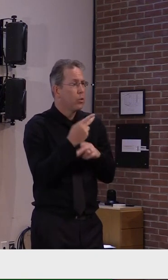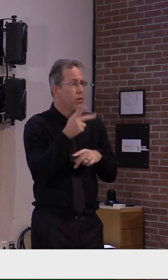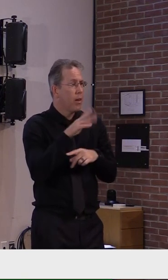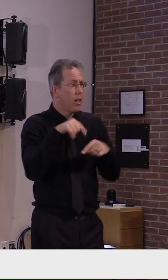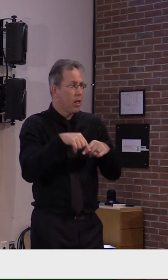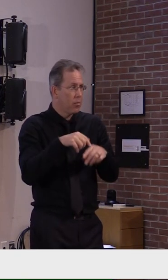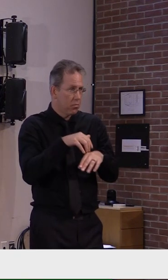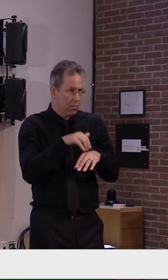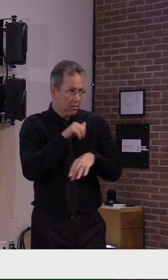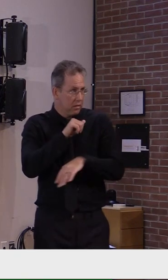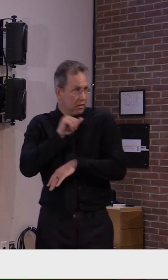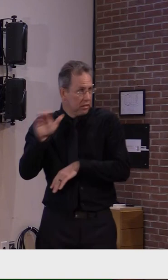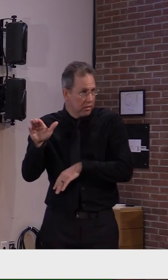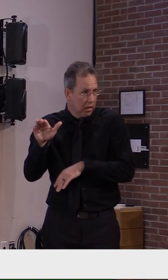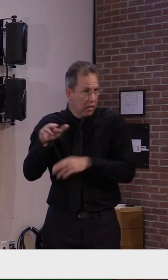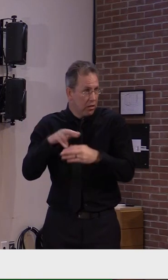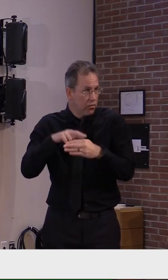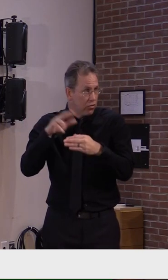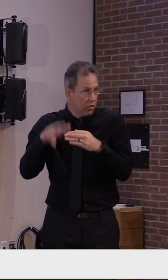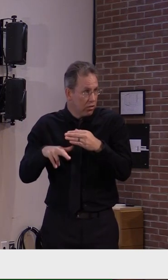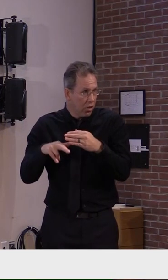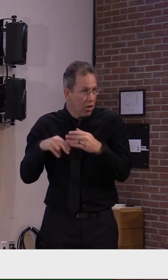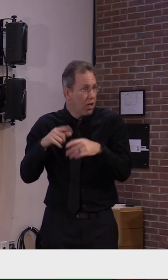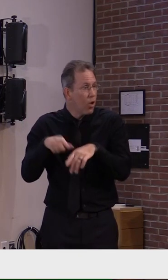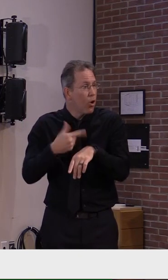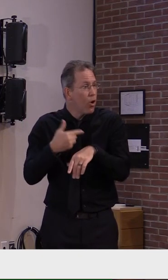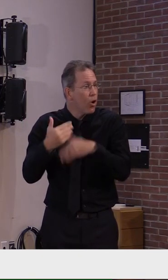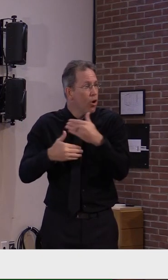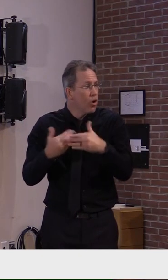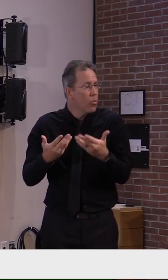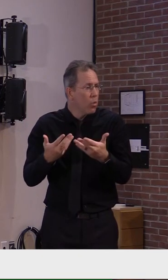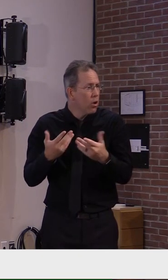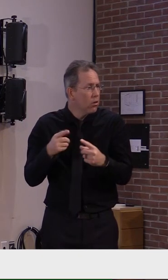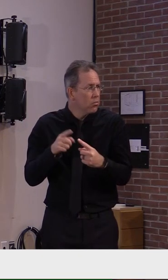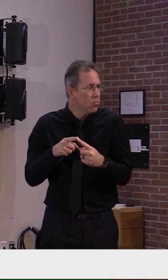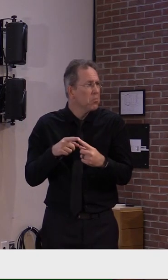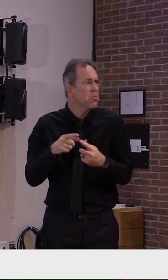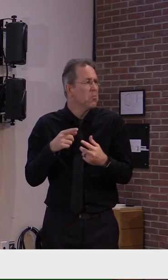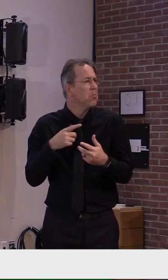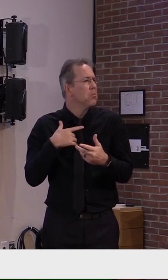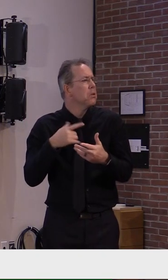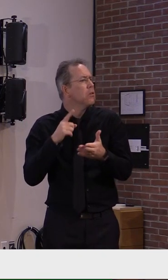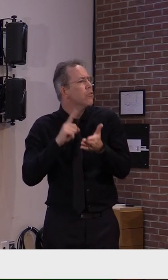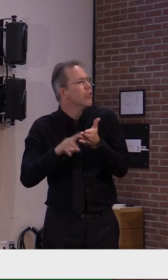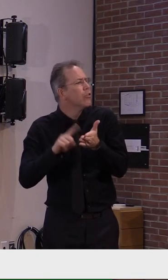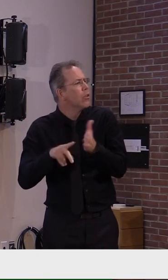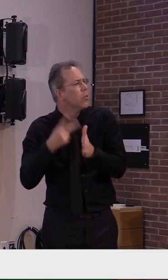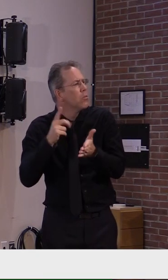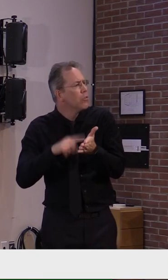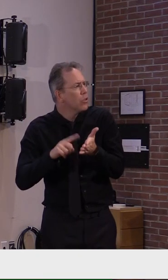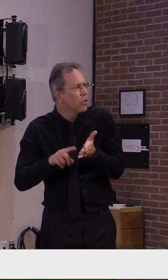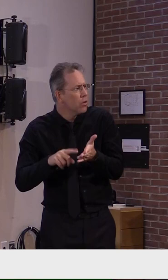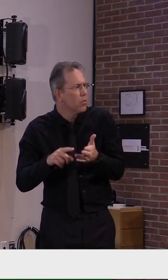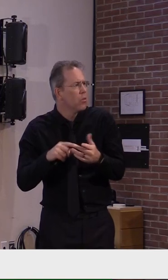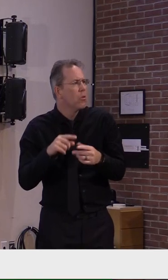almost on a daily basis, has a turnaround time of 1.1 days.